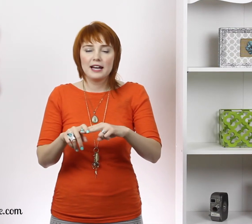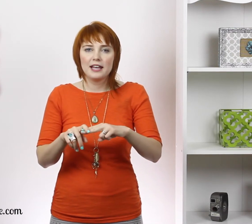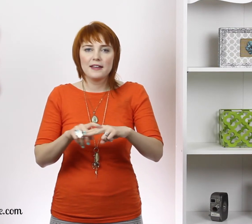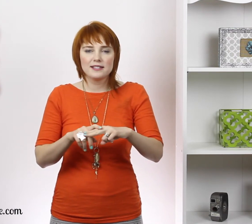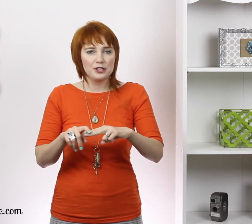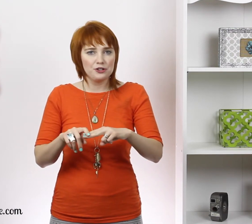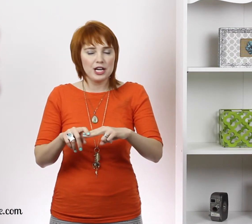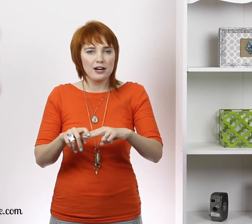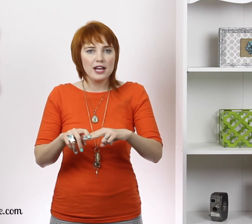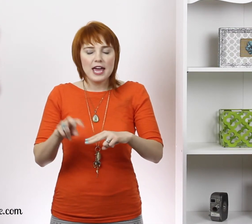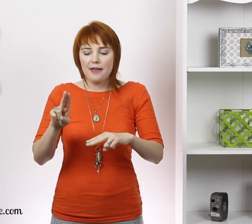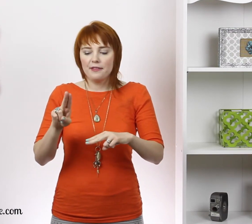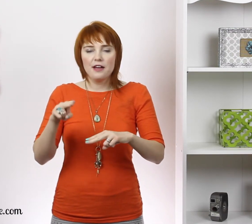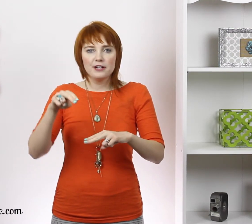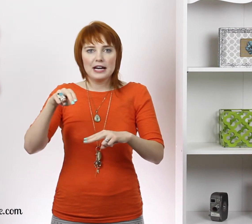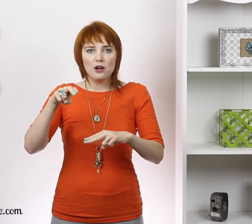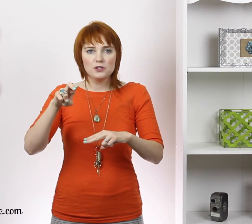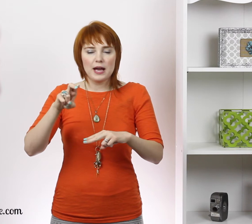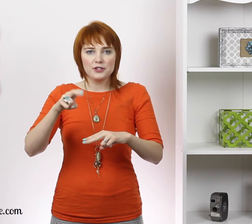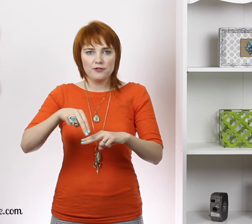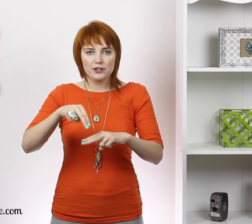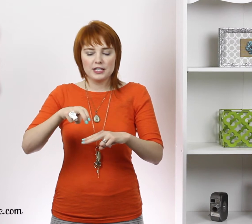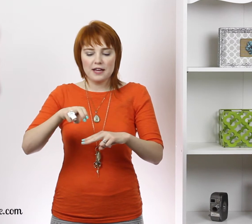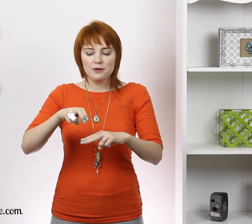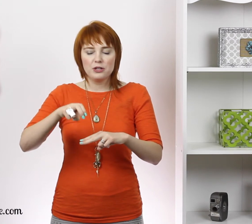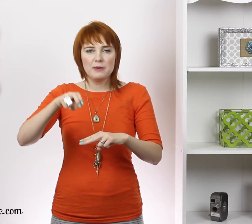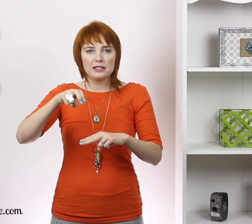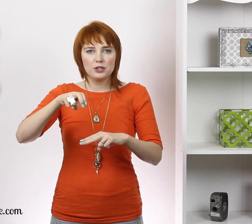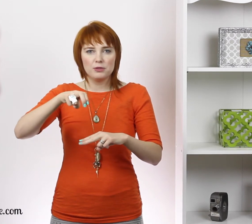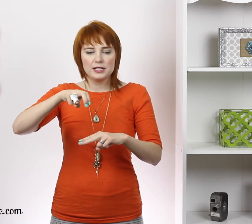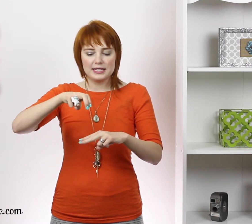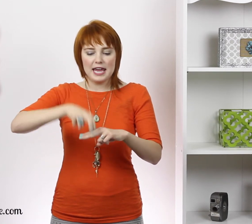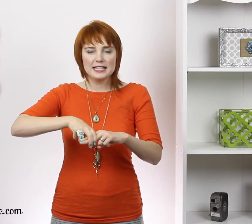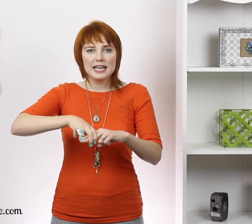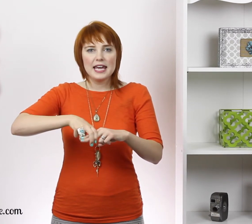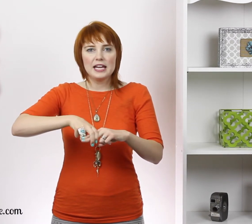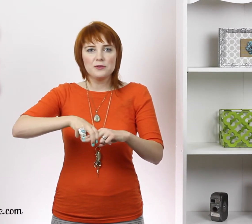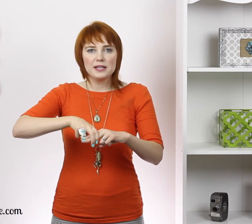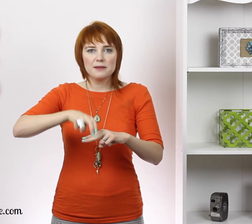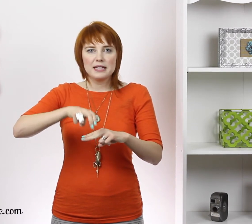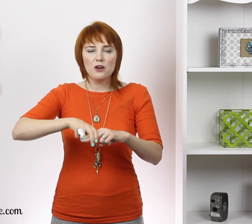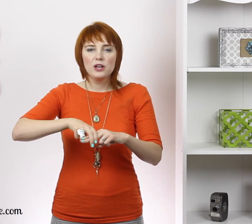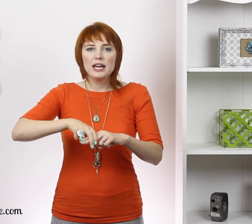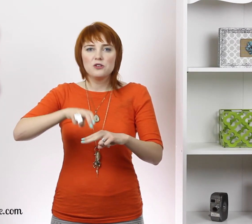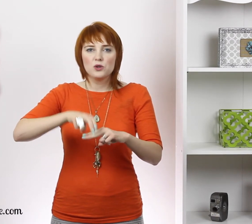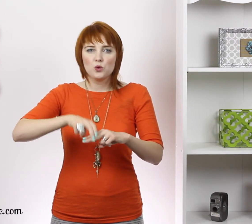hand and that's like your chair and then the other hand also has your fingers together but you make a little person's legs and you set them down you do it